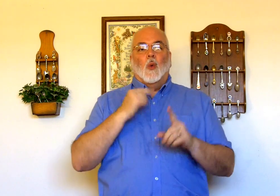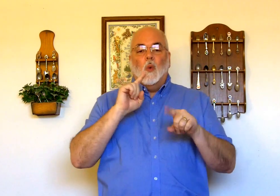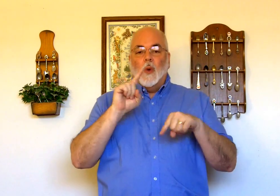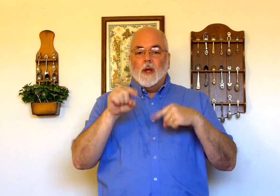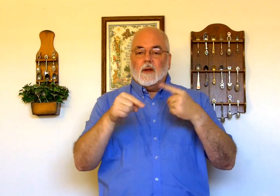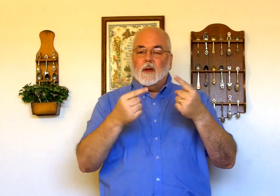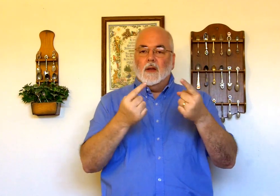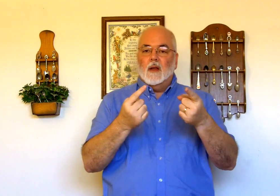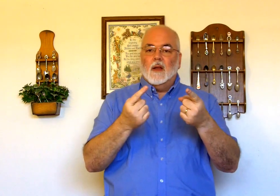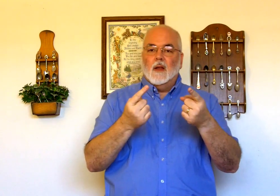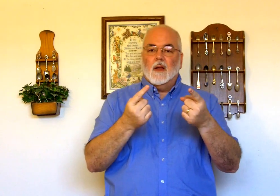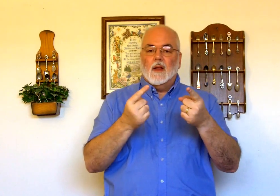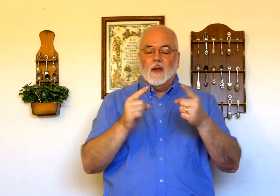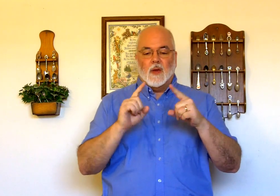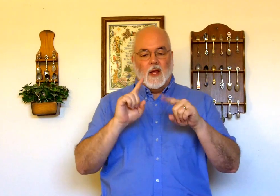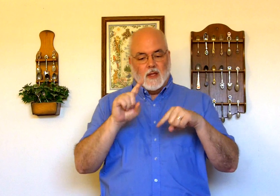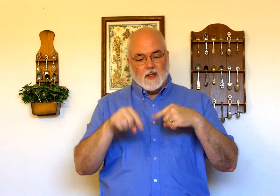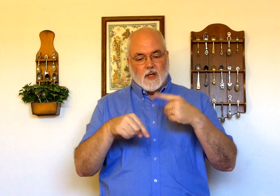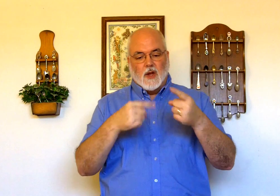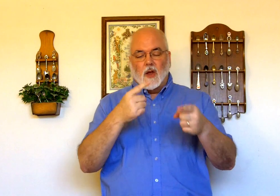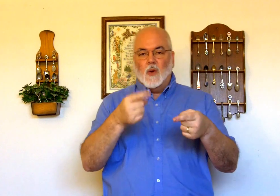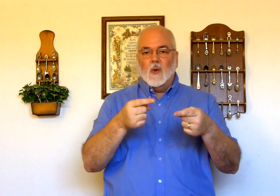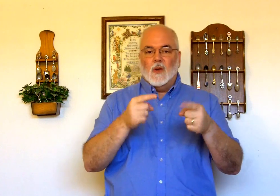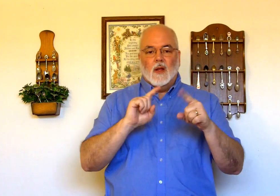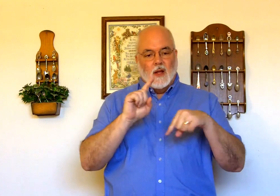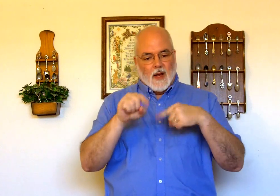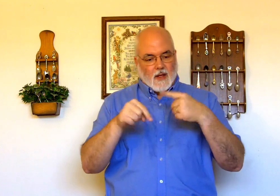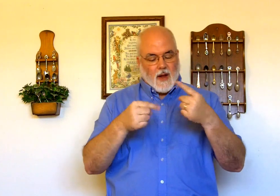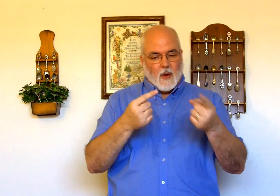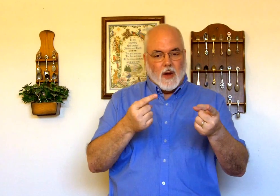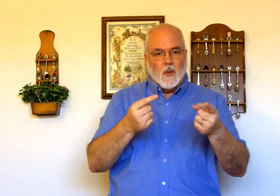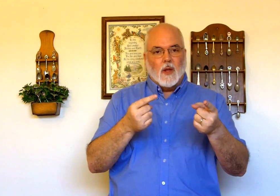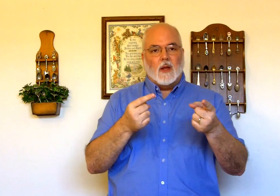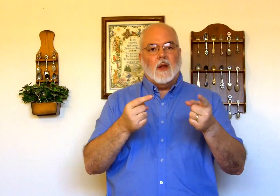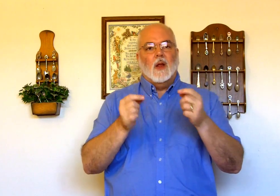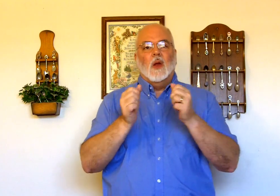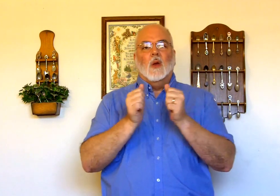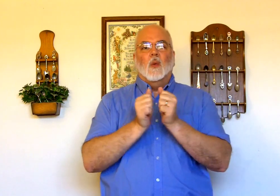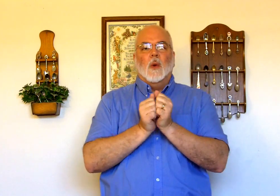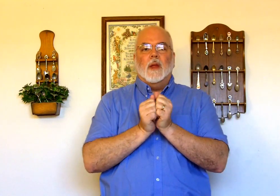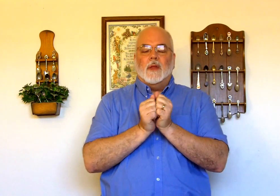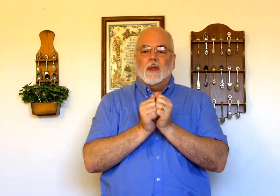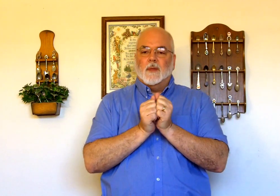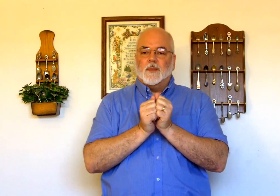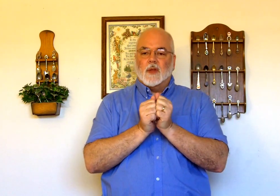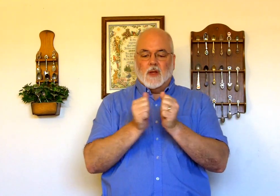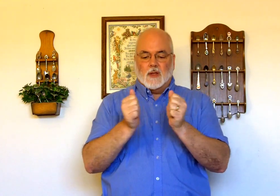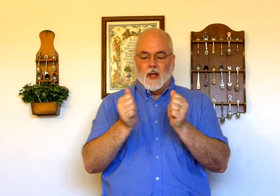went, okay, this is to go, and I, I went with, you take